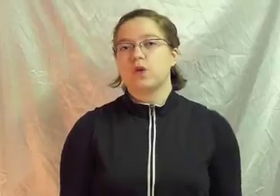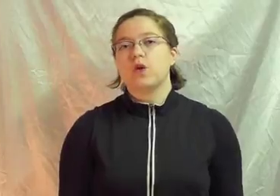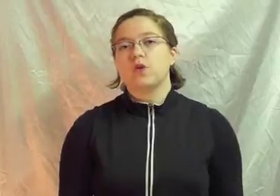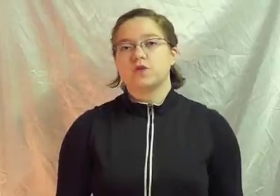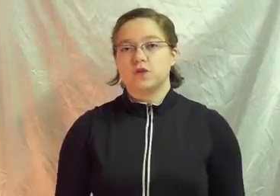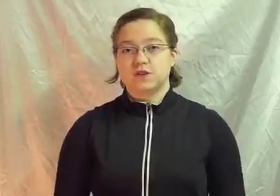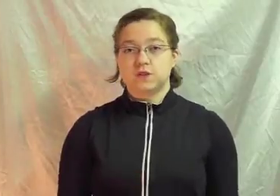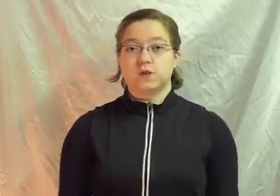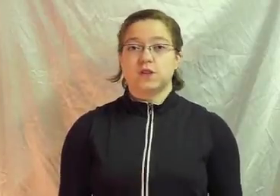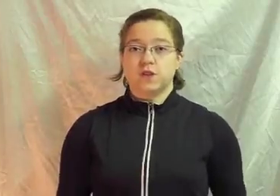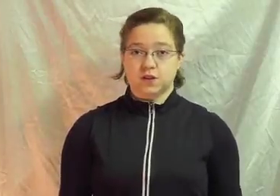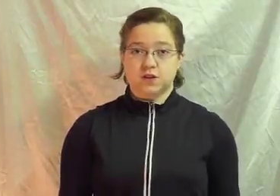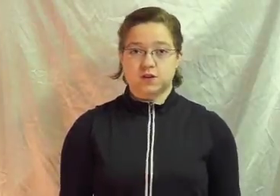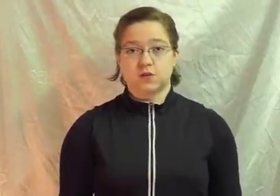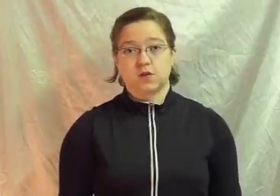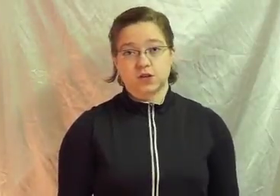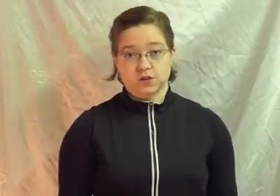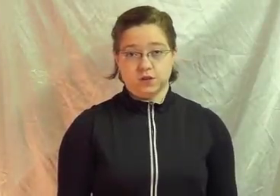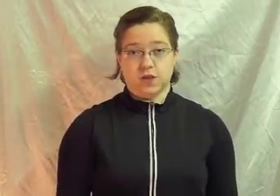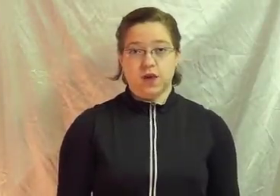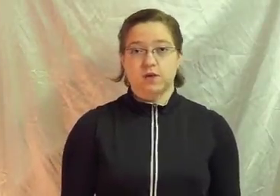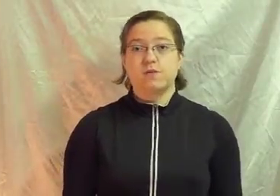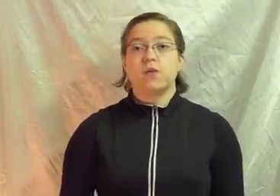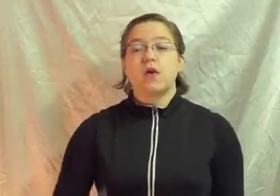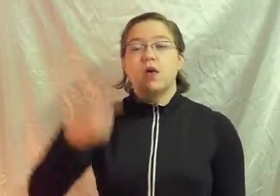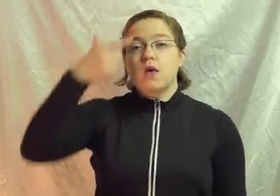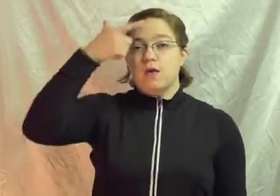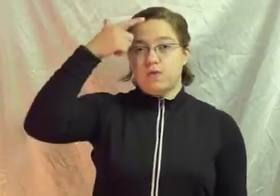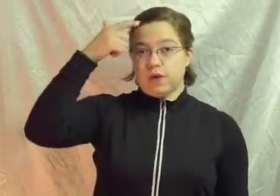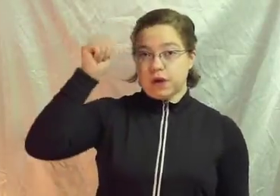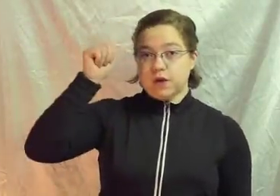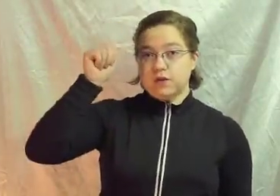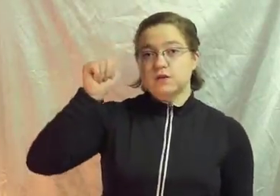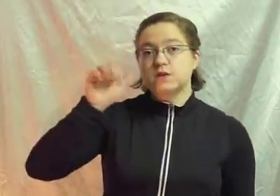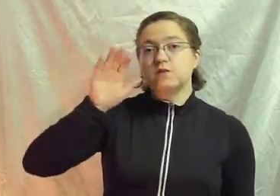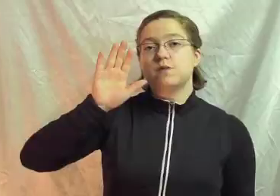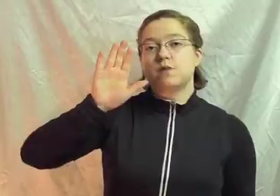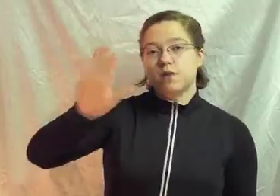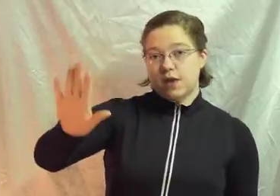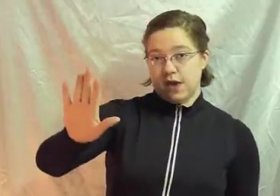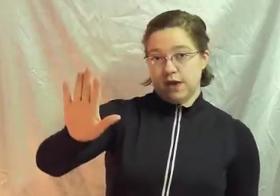So this is what the sentence is going to look like Because His